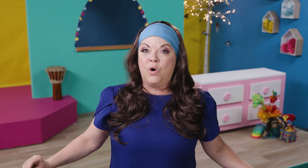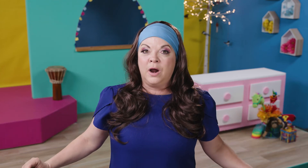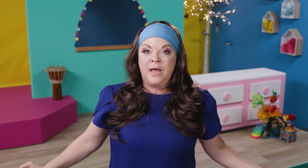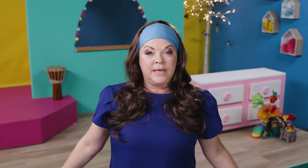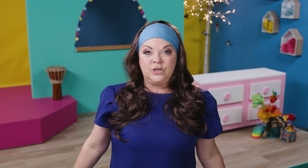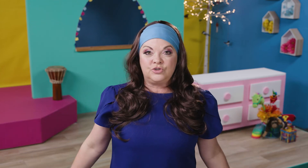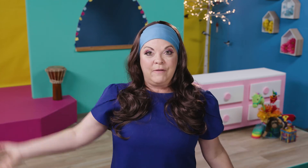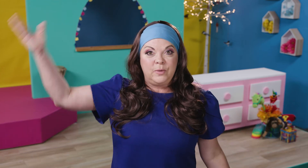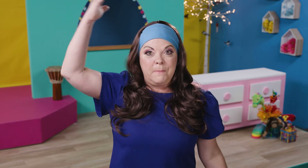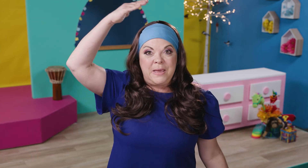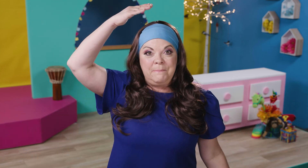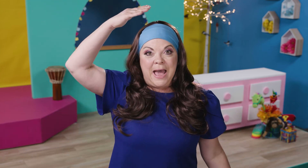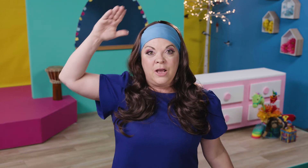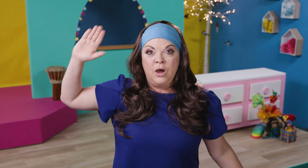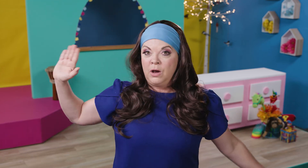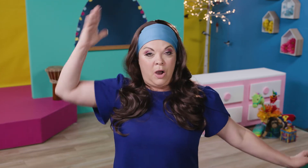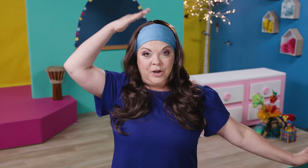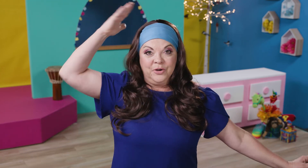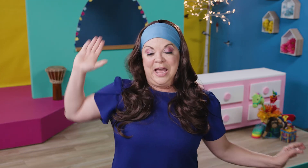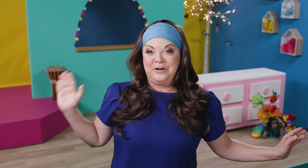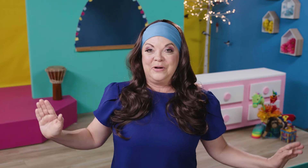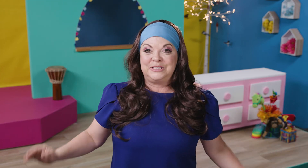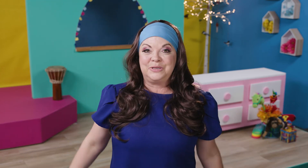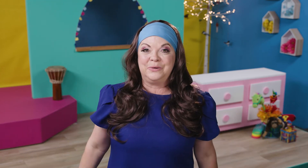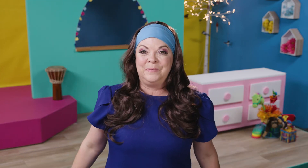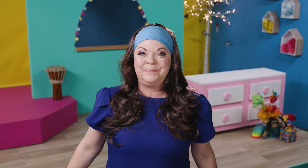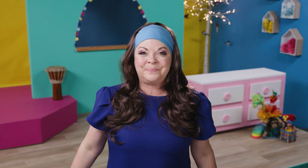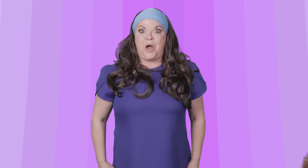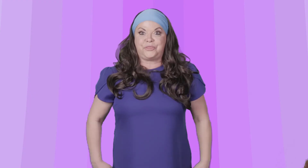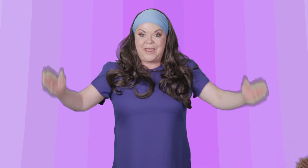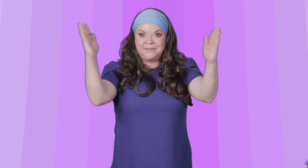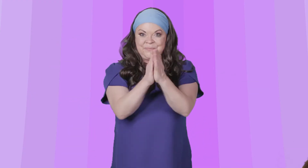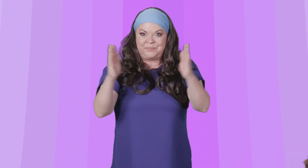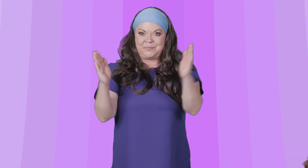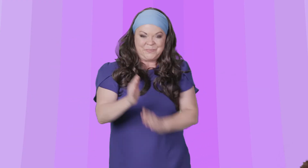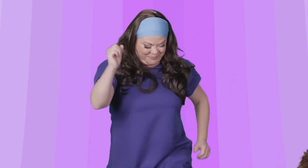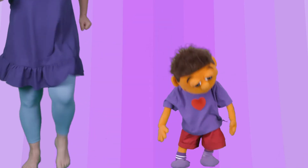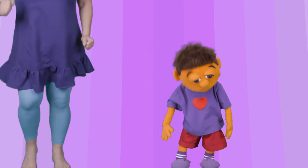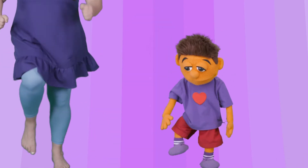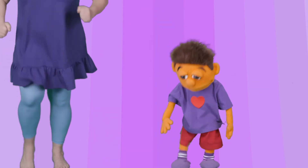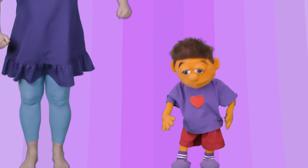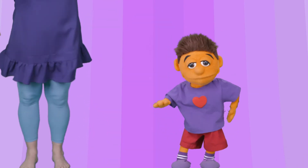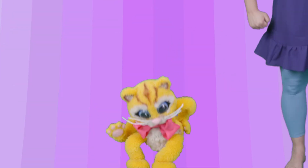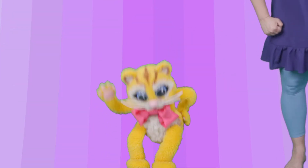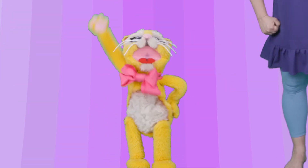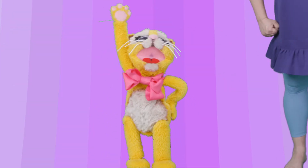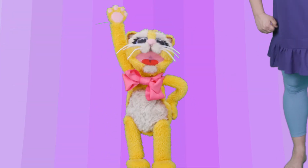Or can you travel with a bean bag on your head across the room? In all of our episodes and these